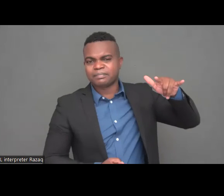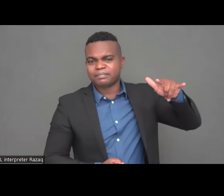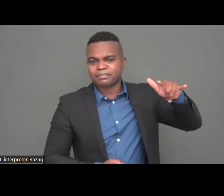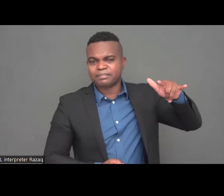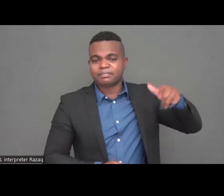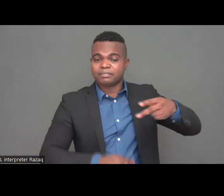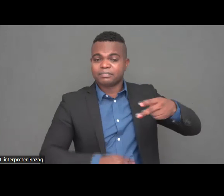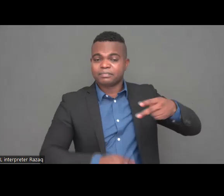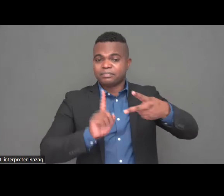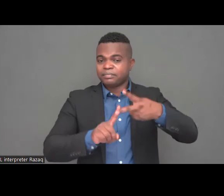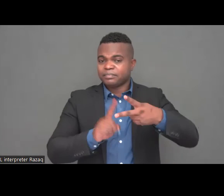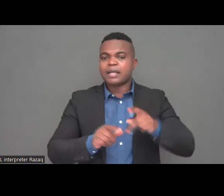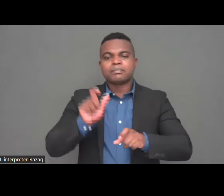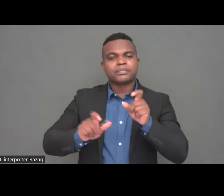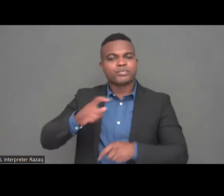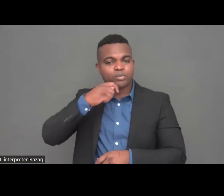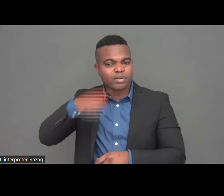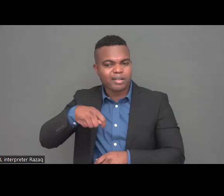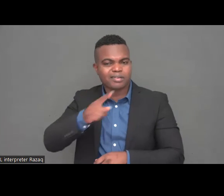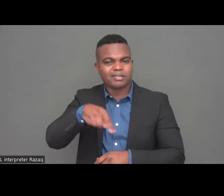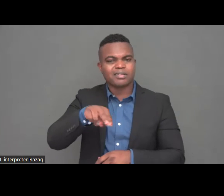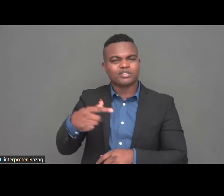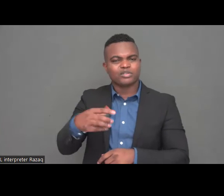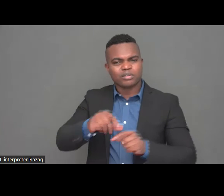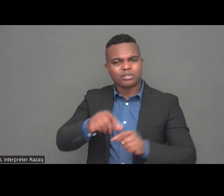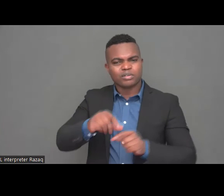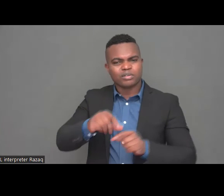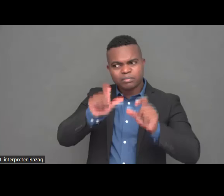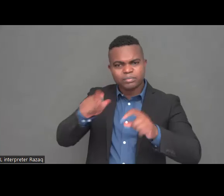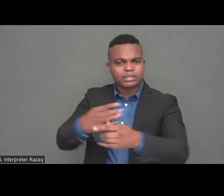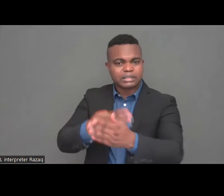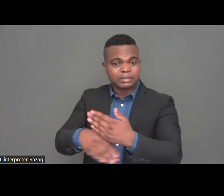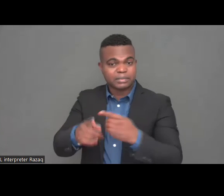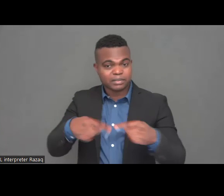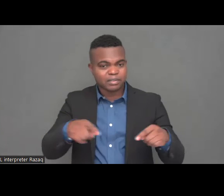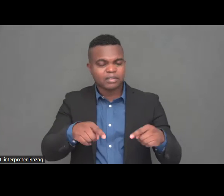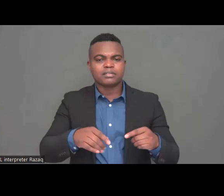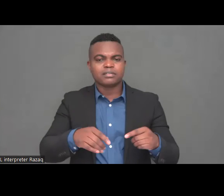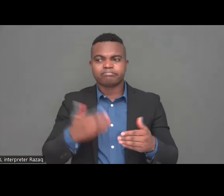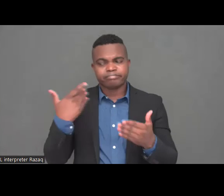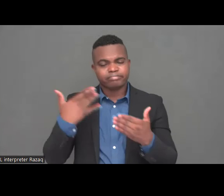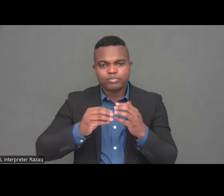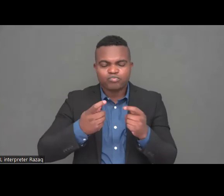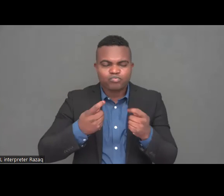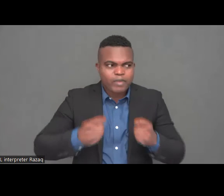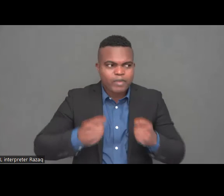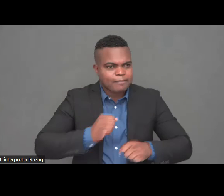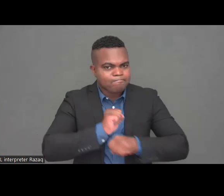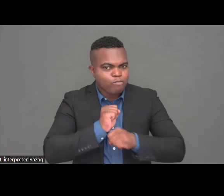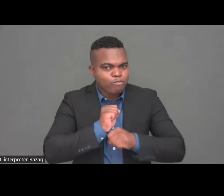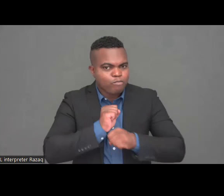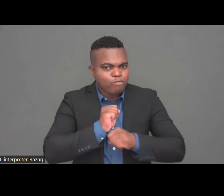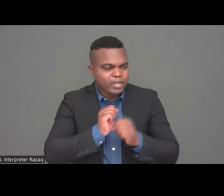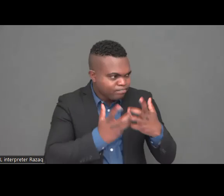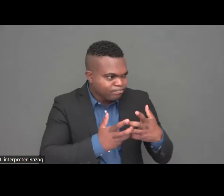their work in these difficult conditions cooperating with the government and international organizations and as